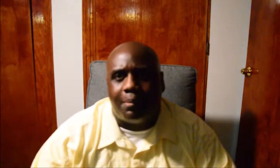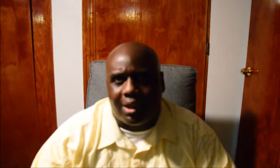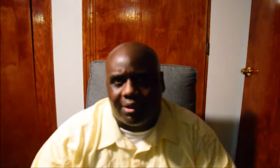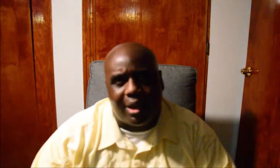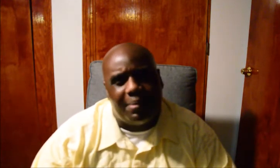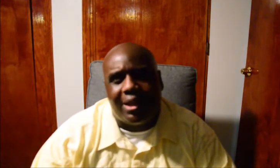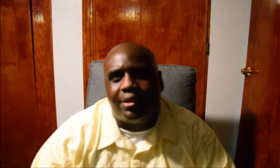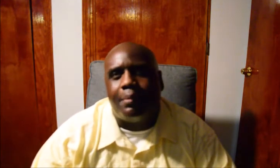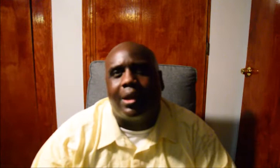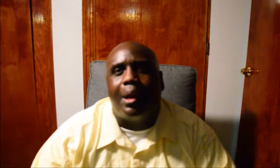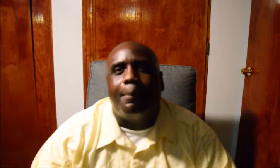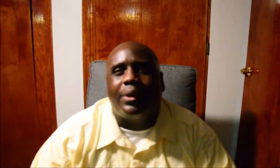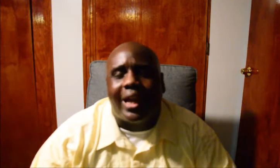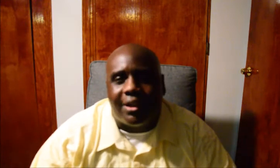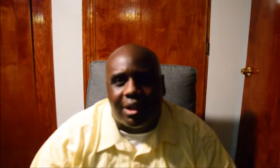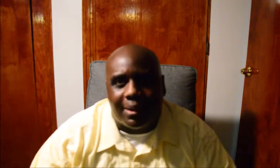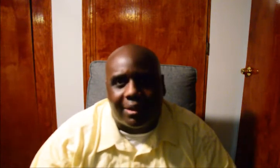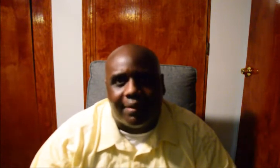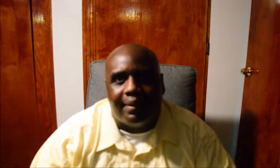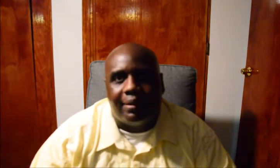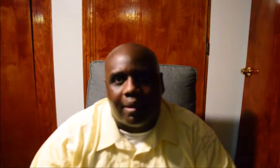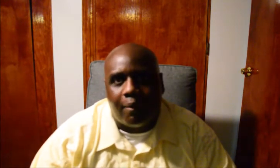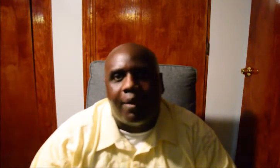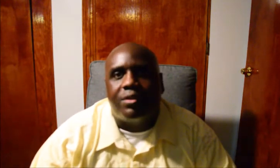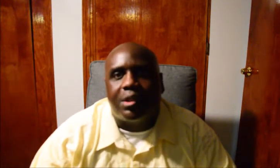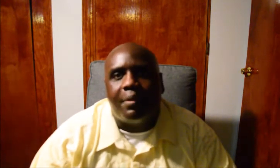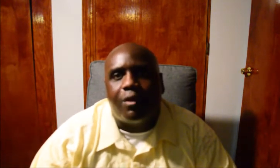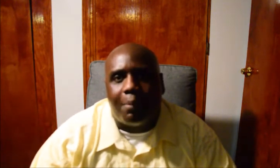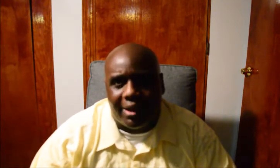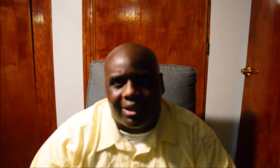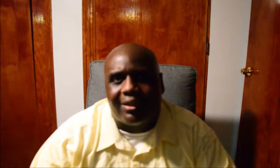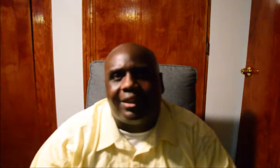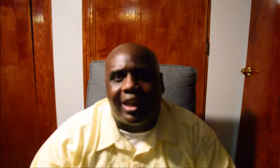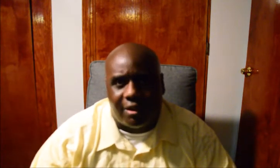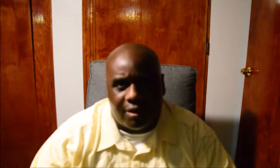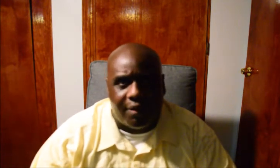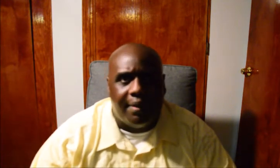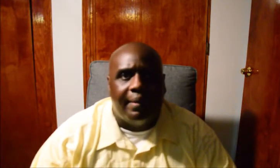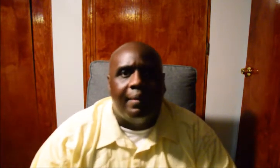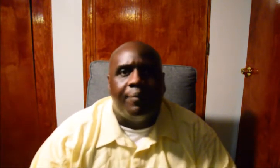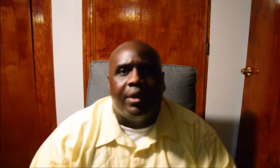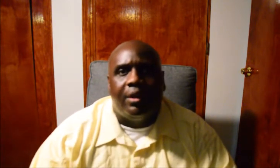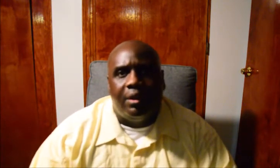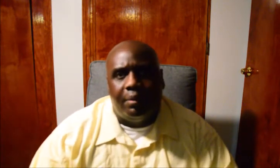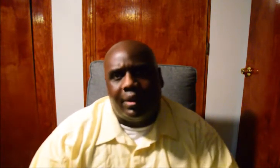plandemic, not pandemic, plandemic, you know, some of you all might get that later.